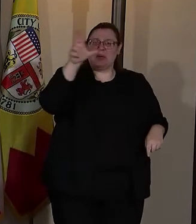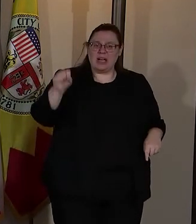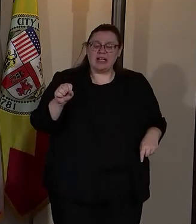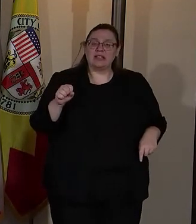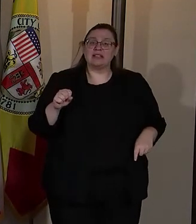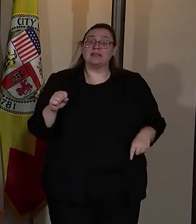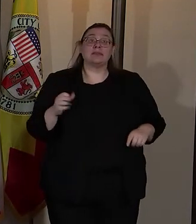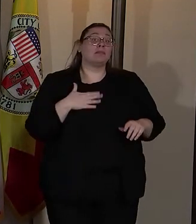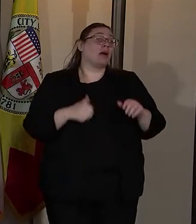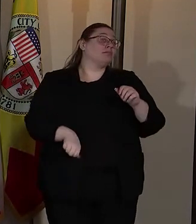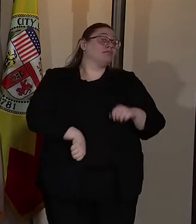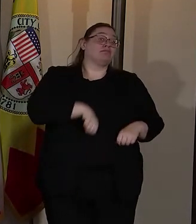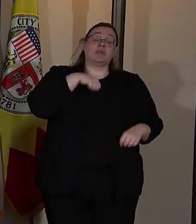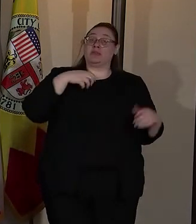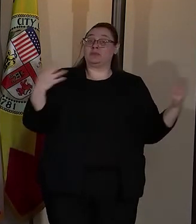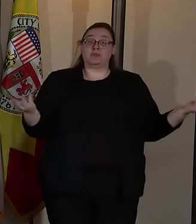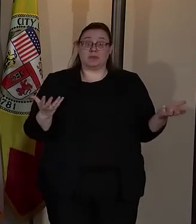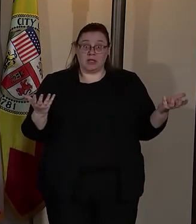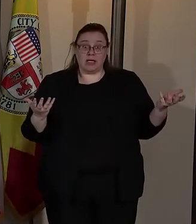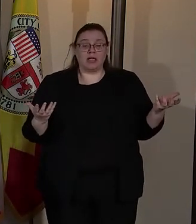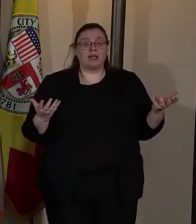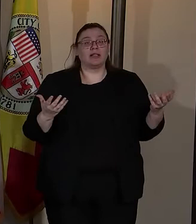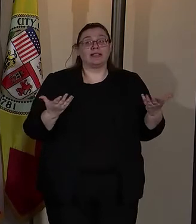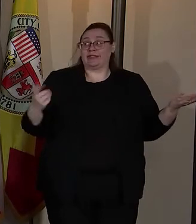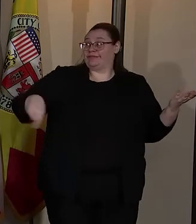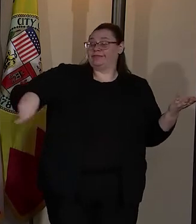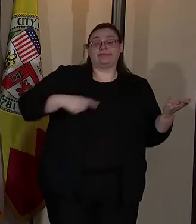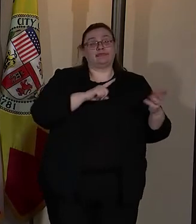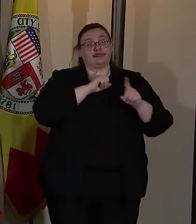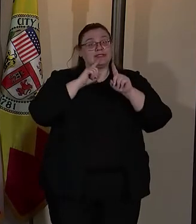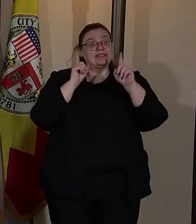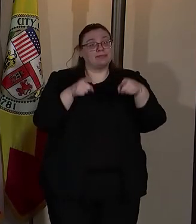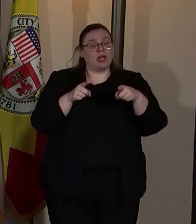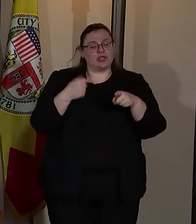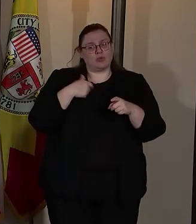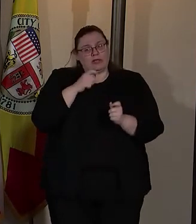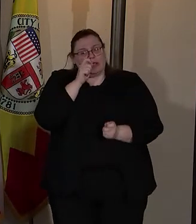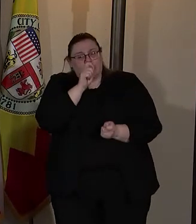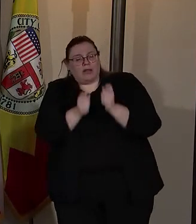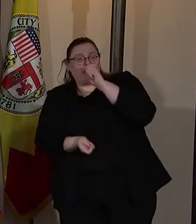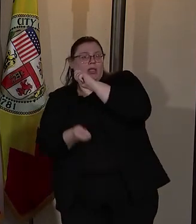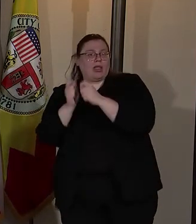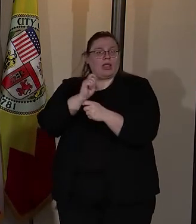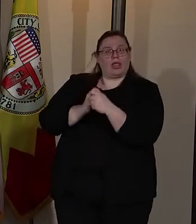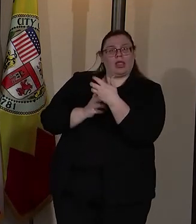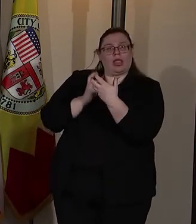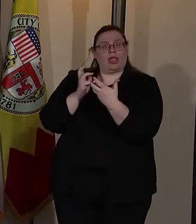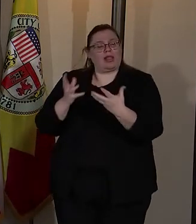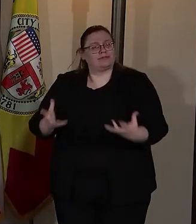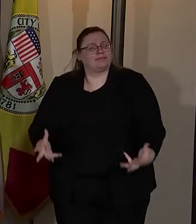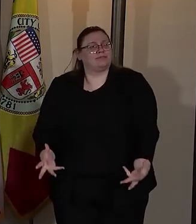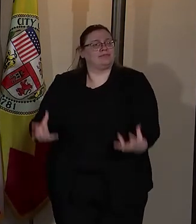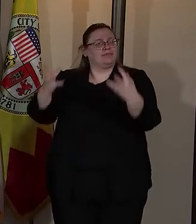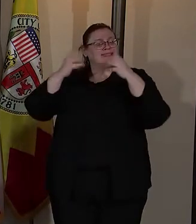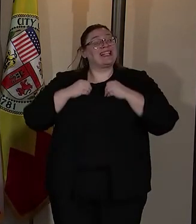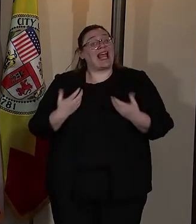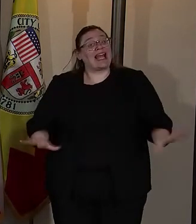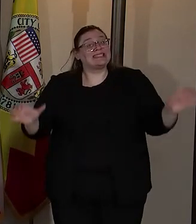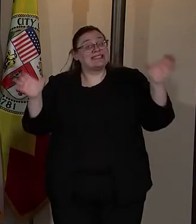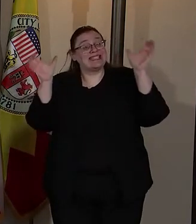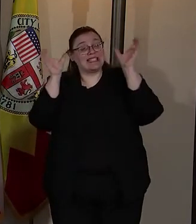what I'm most proud of is that the response here has been one to adapt and change and embrace and hear